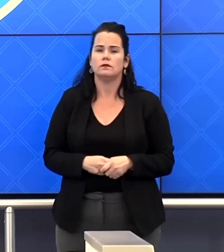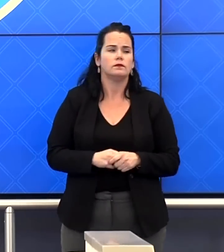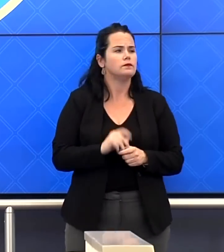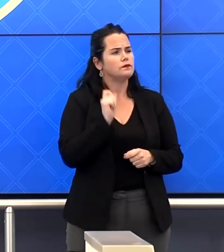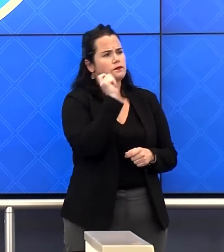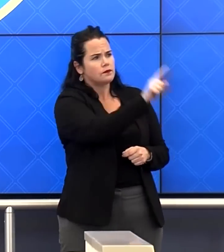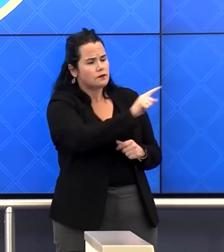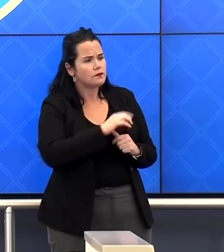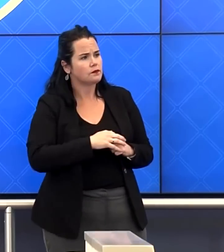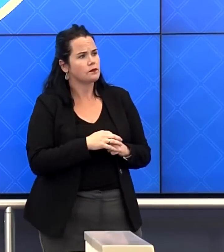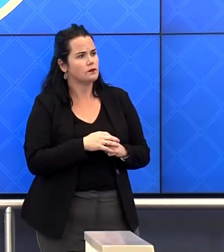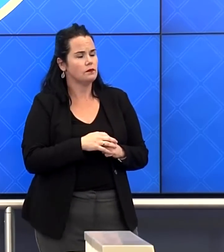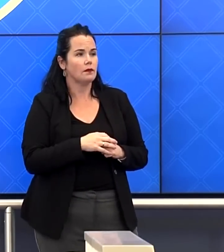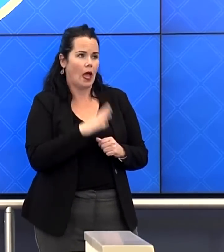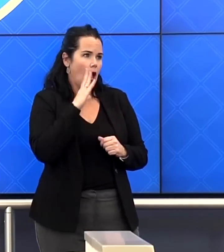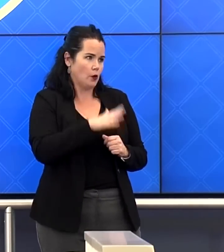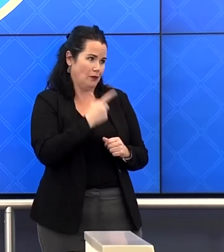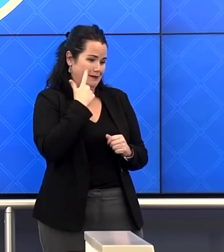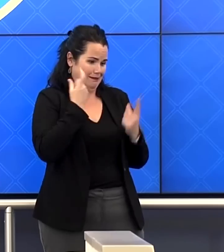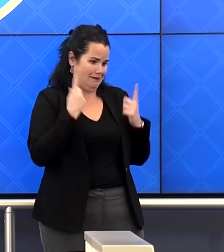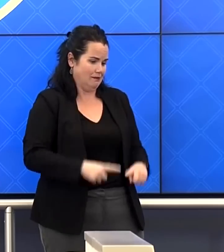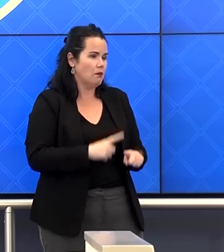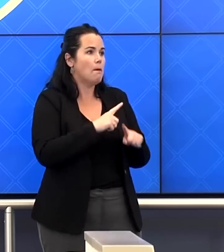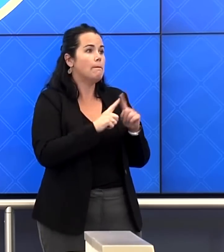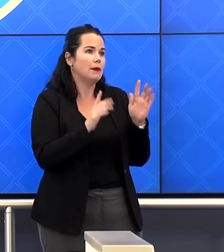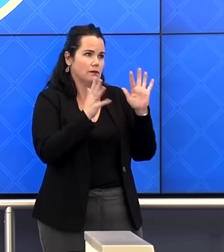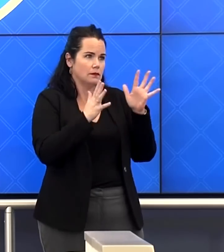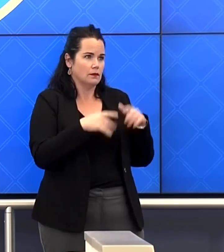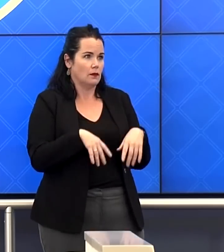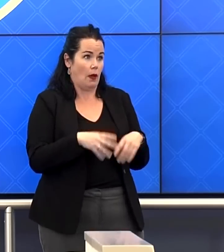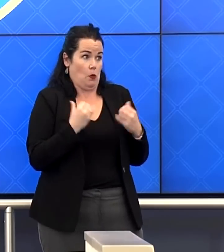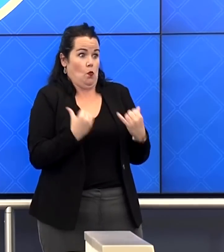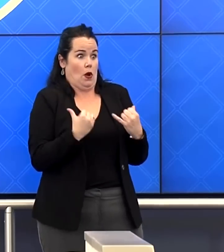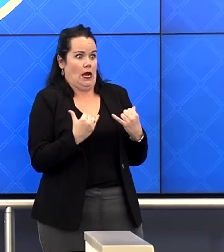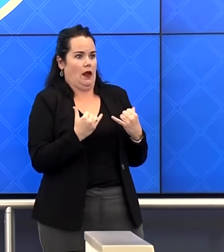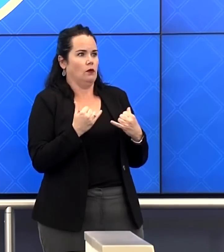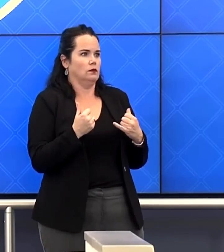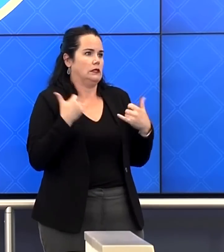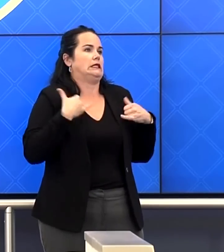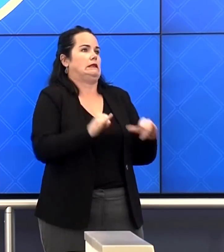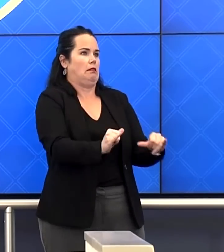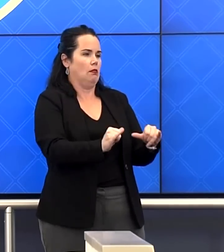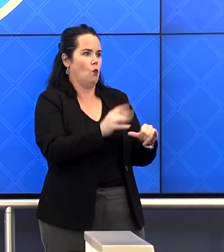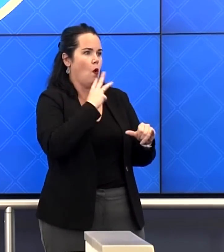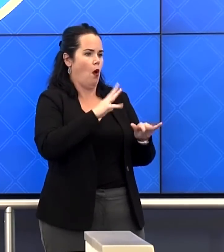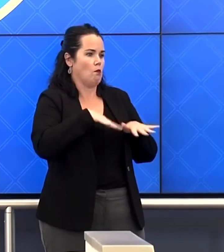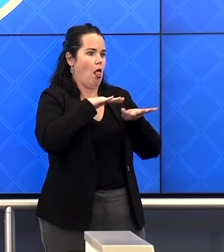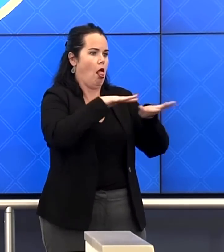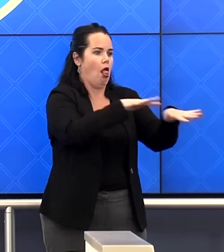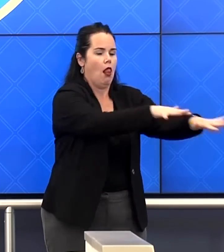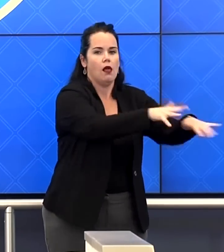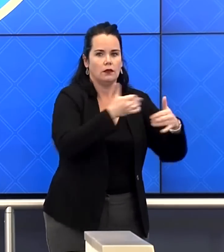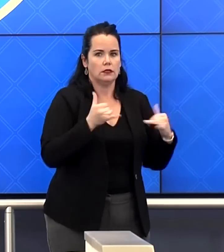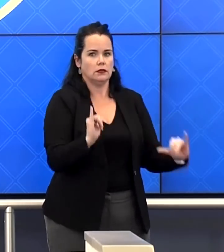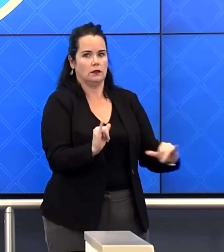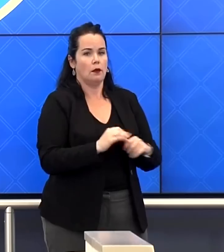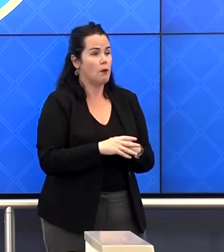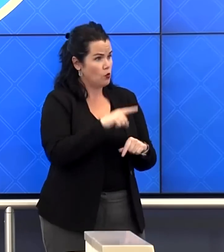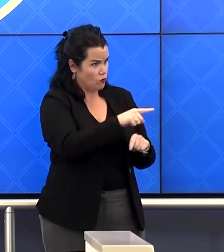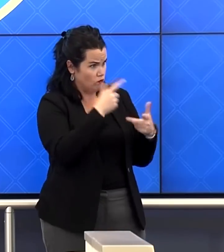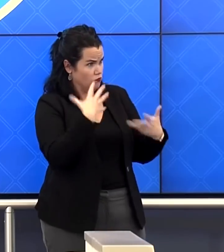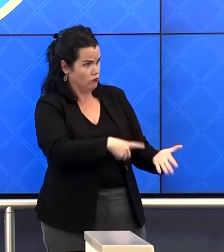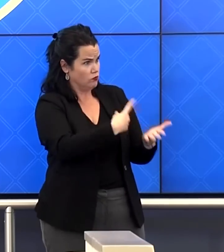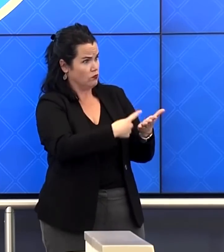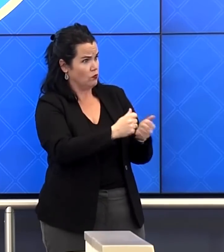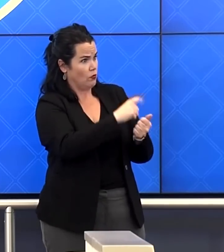any conversations yet? I know it's early. This is happening as we talk about this right now. But have you had any conversations with the legislative